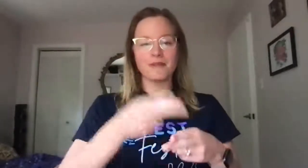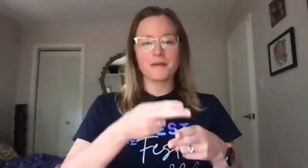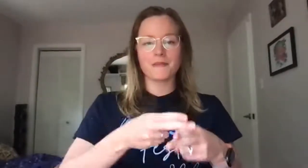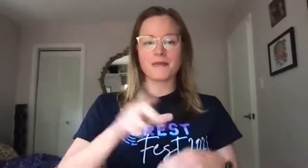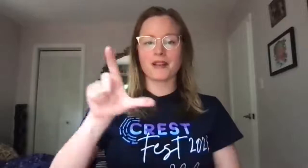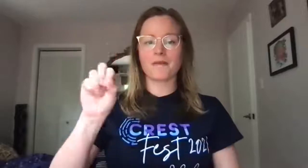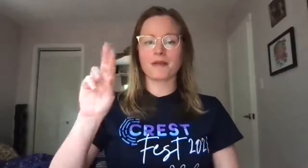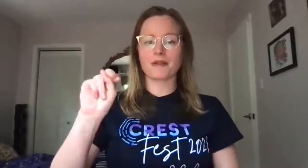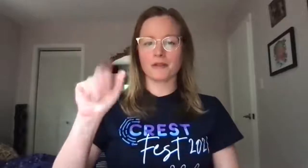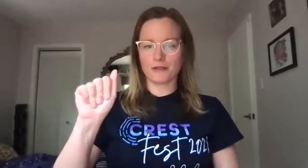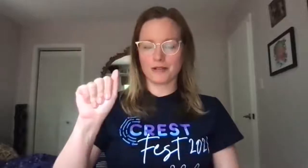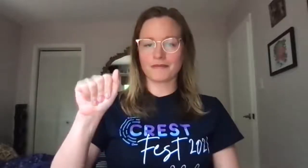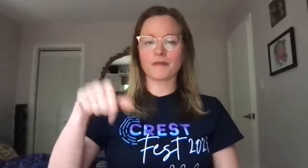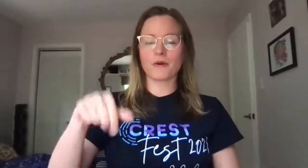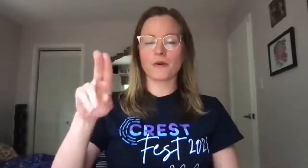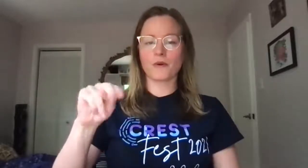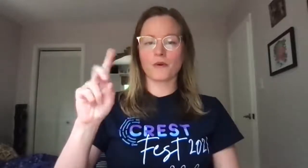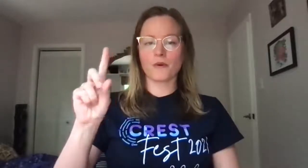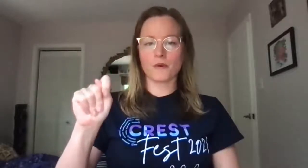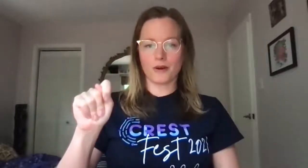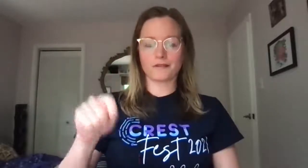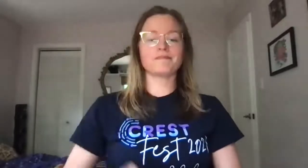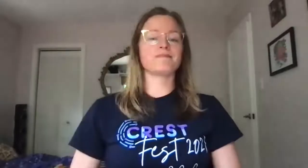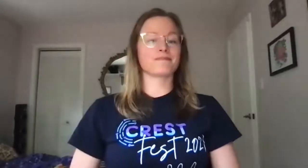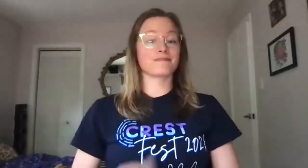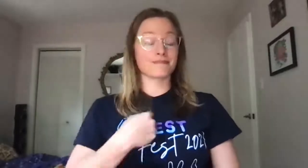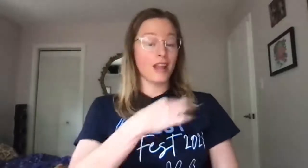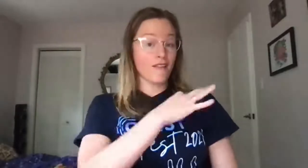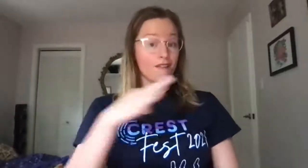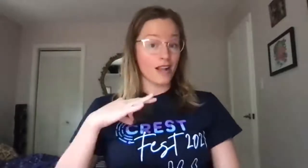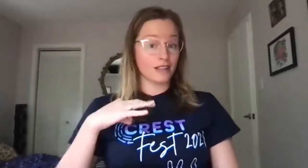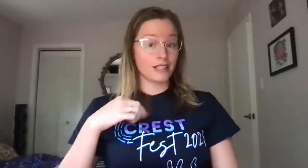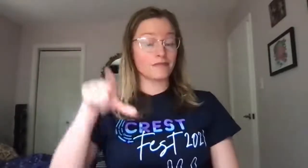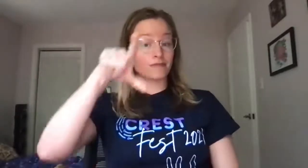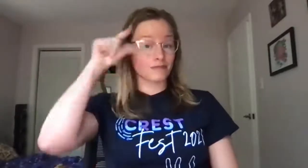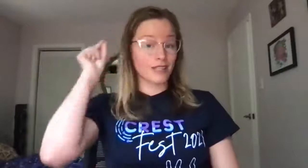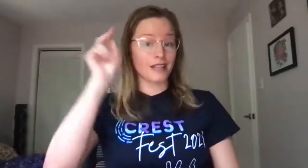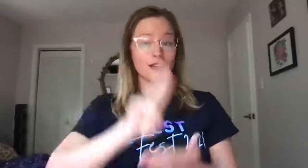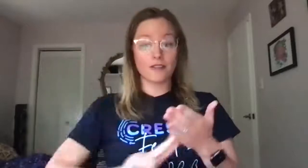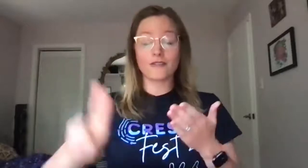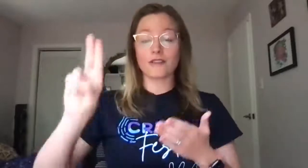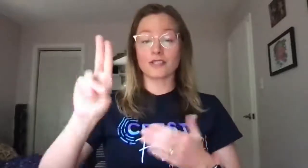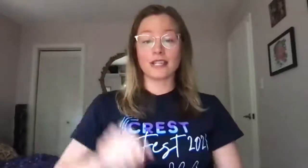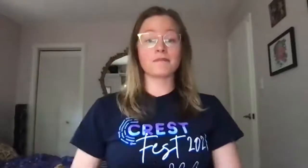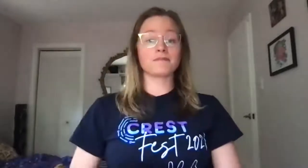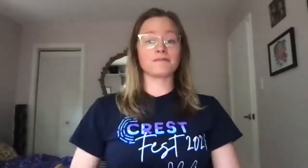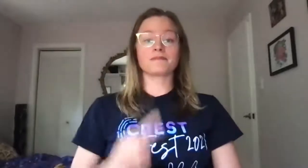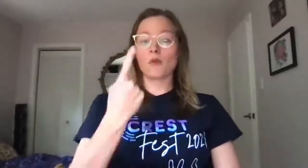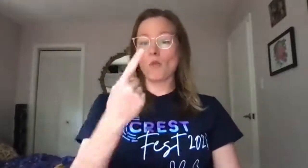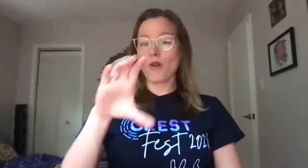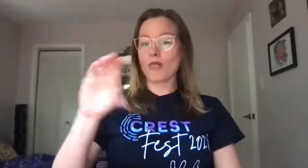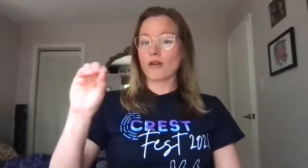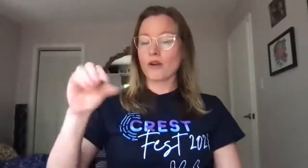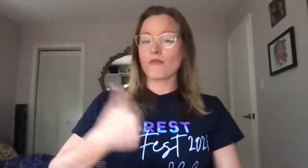see this audience my name is lorna quant i'm a faculty member at gallaudet